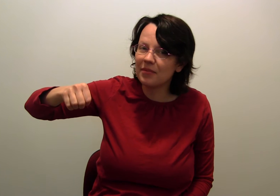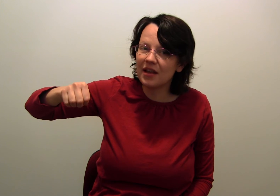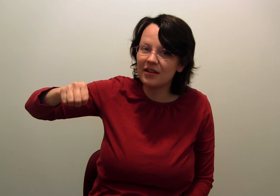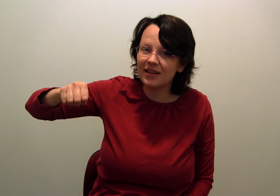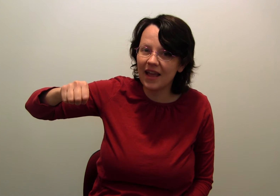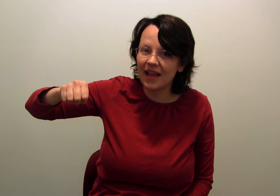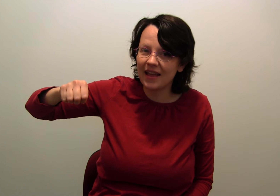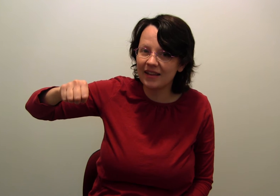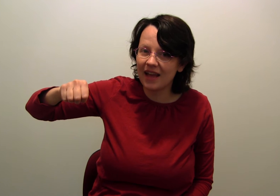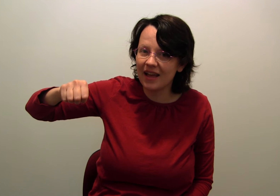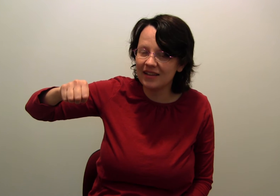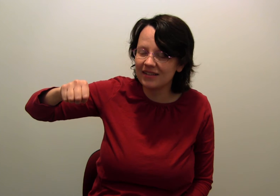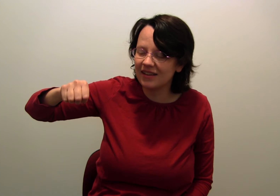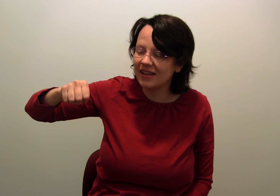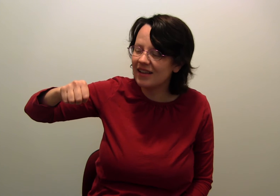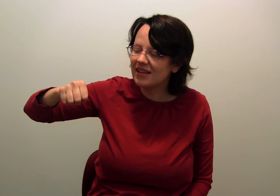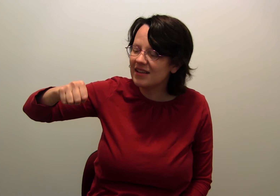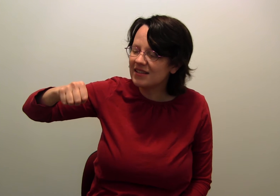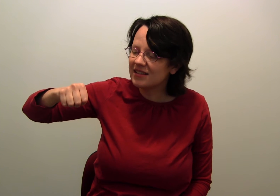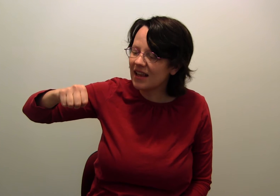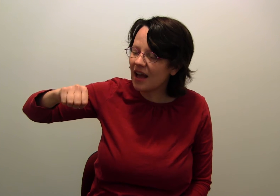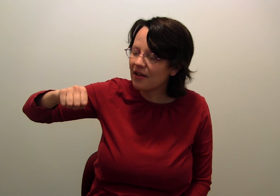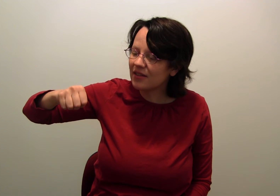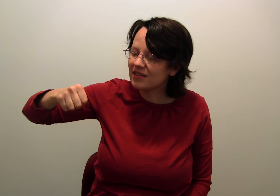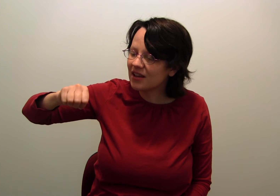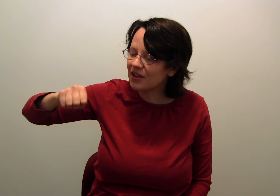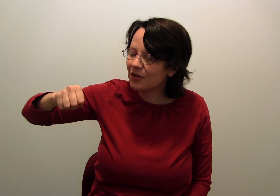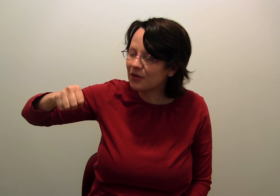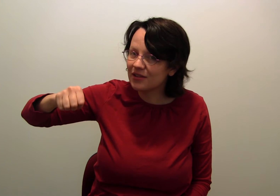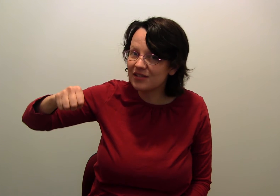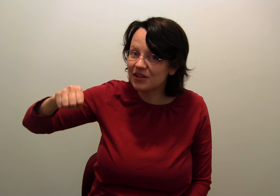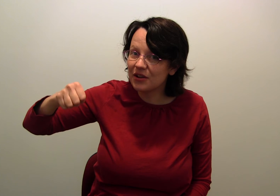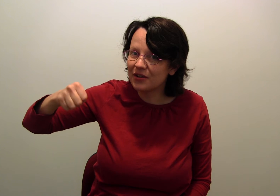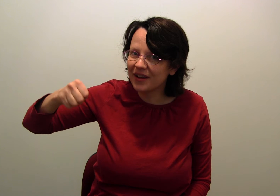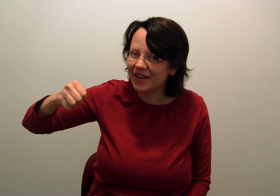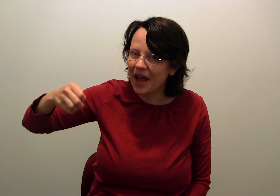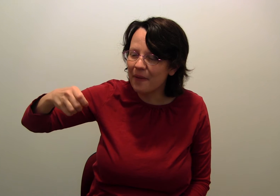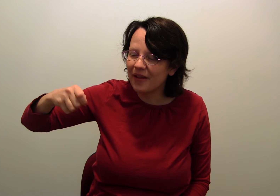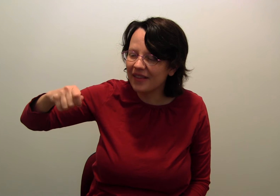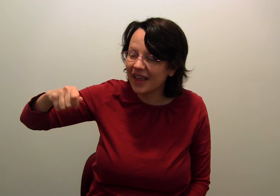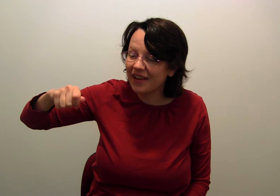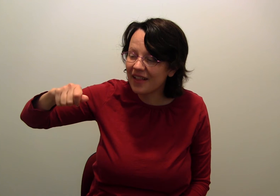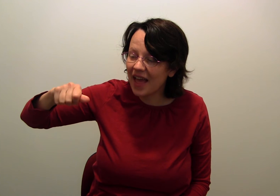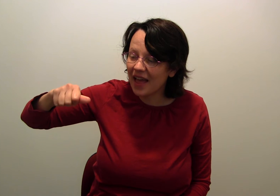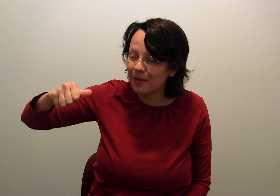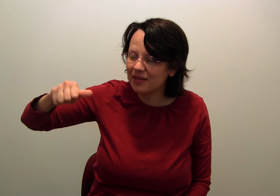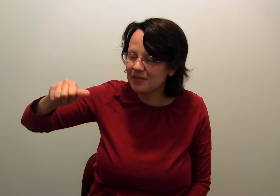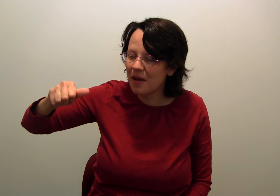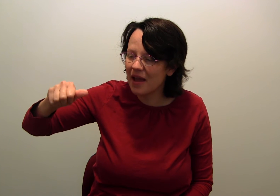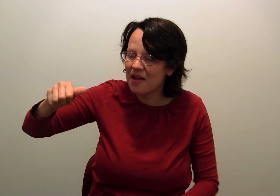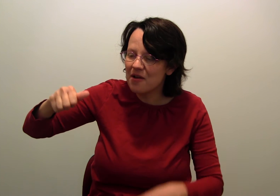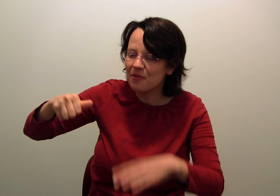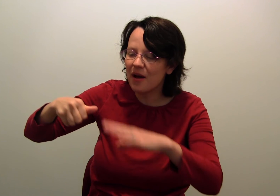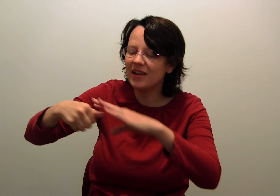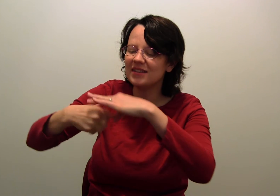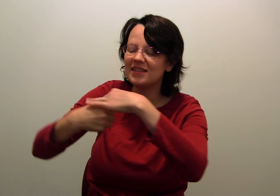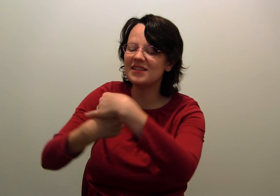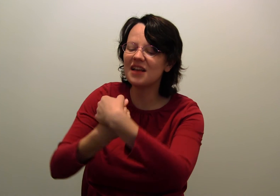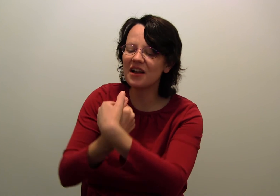there day and night. See how this cocoon is stirring now a little head we spy. What is this our